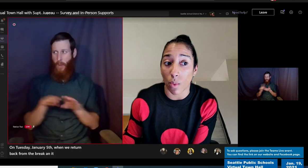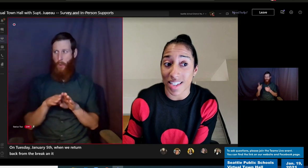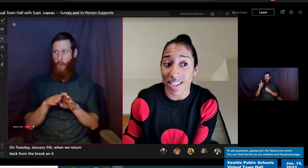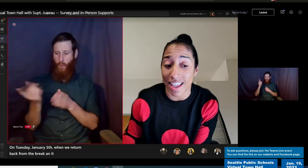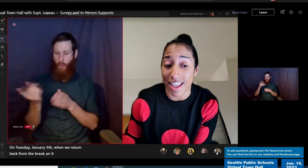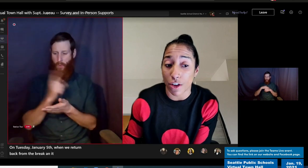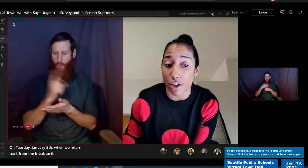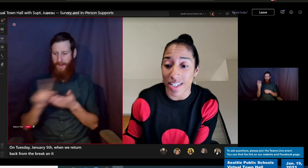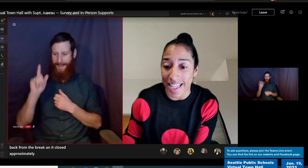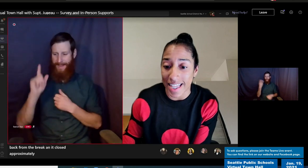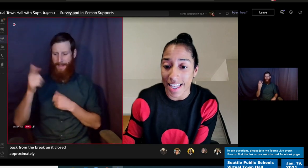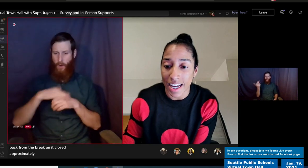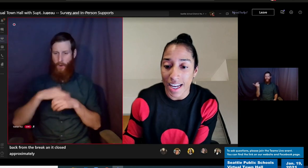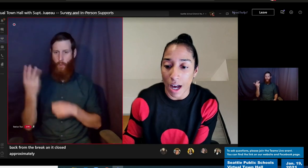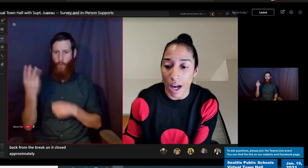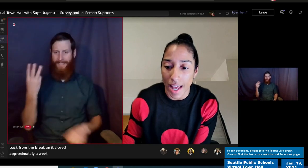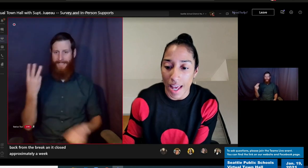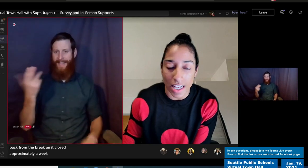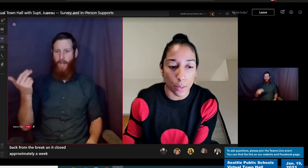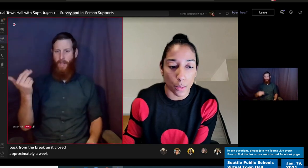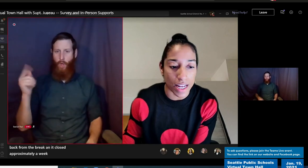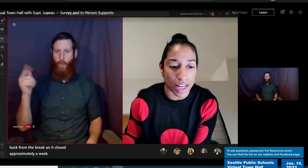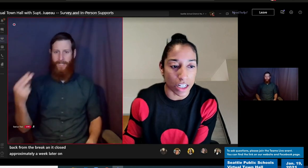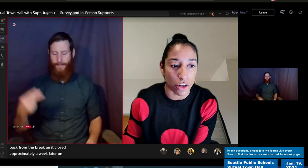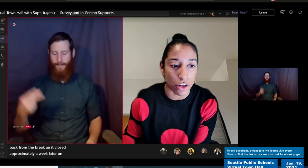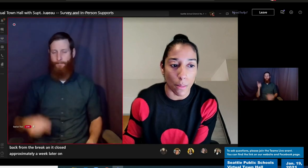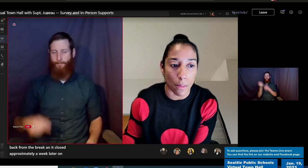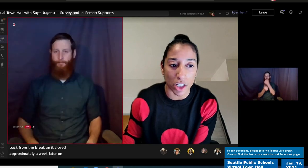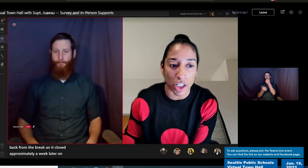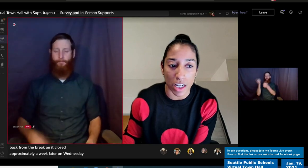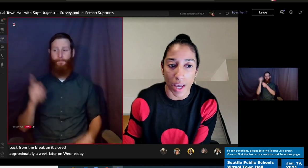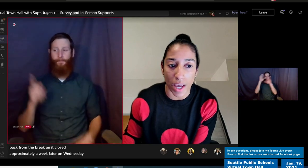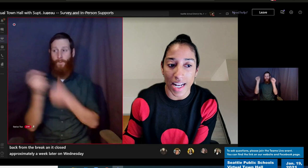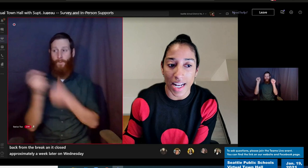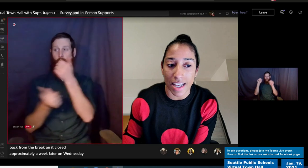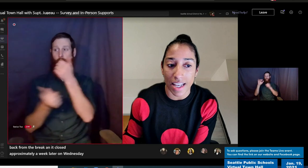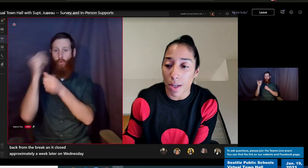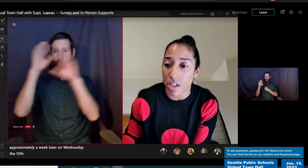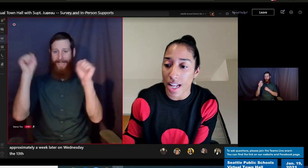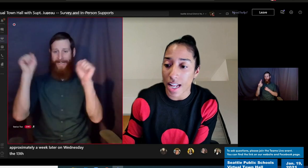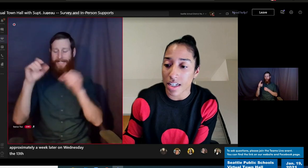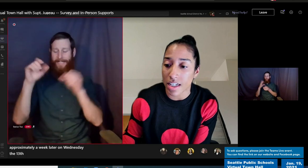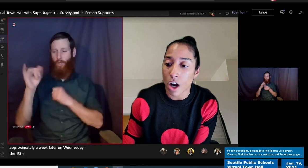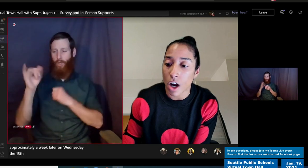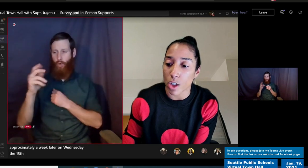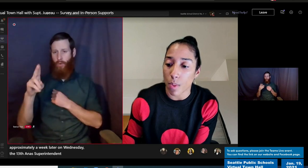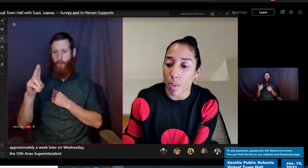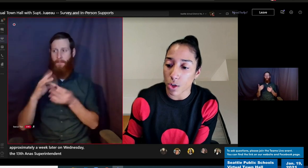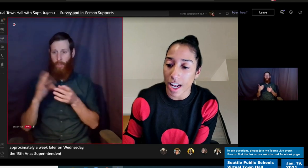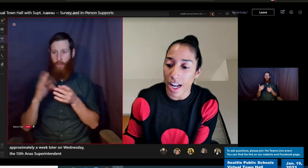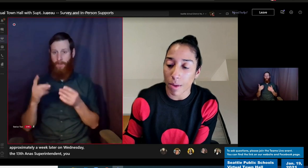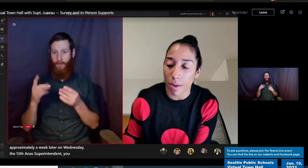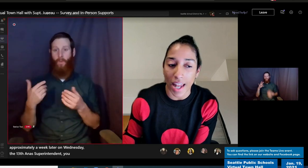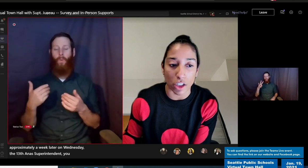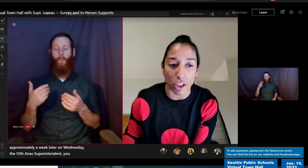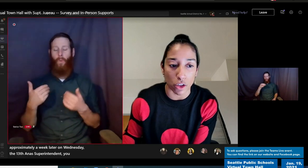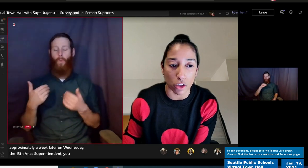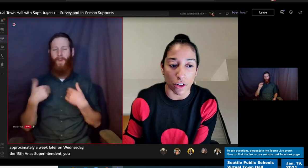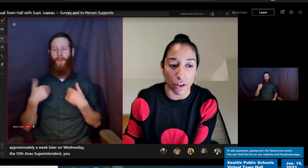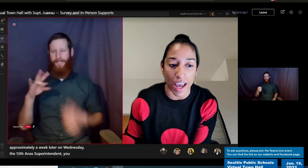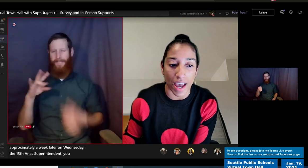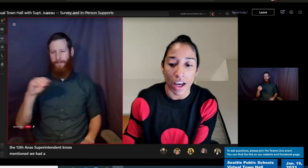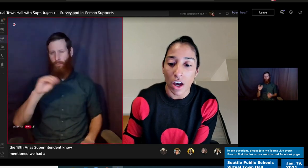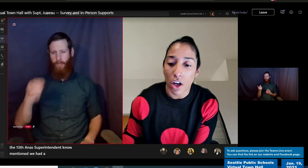Wednesday the 13th. And as Superintendent, you know, mentioned we had a 70% response rate from that initial